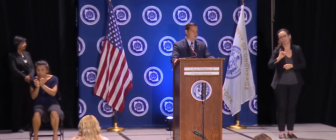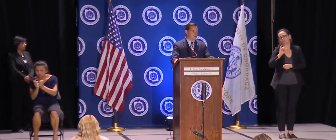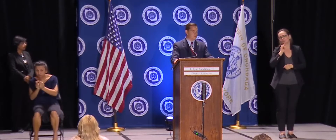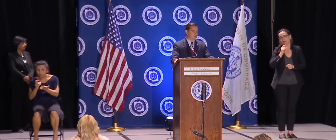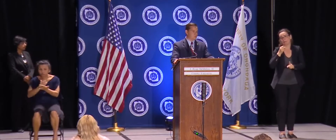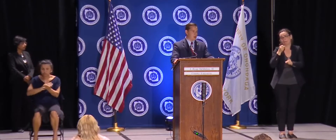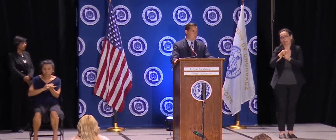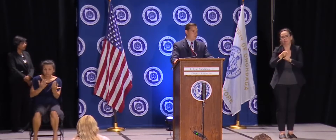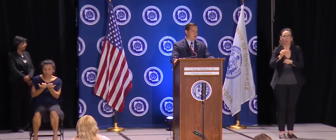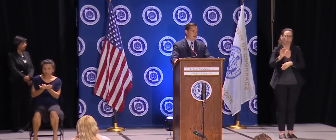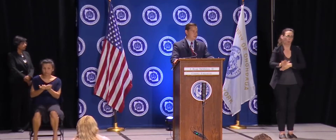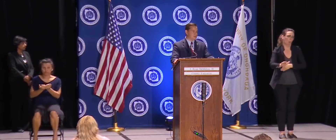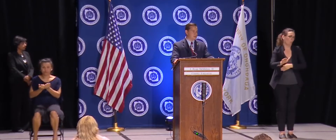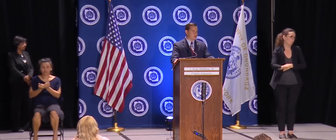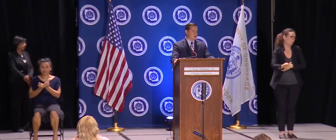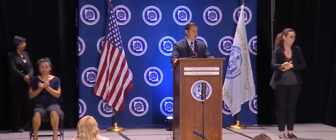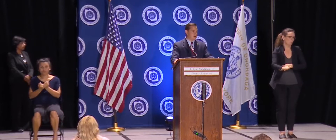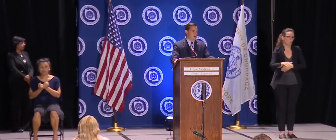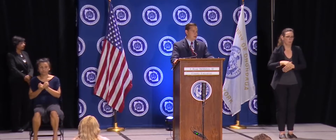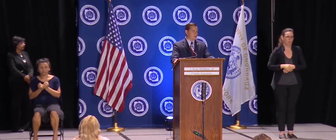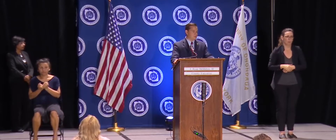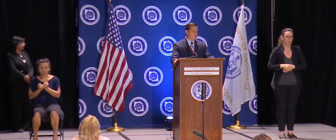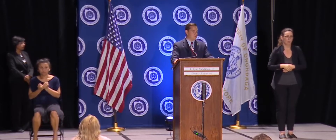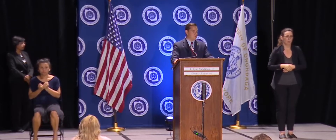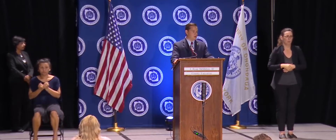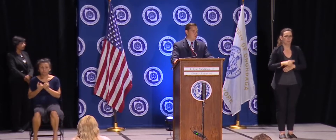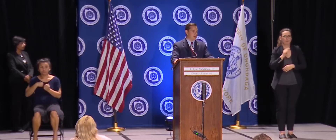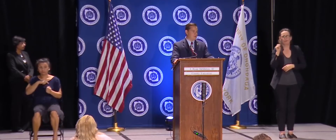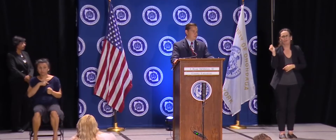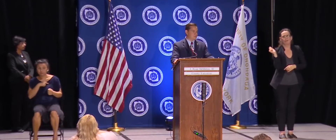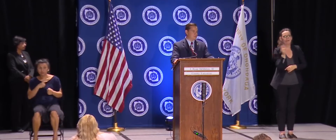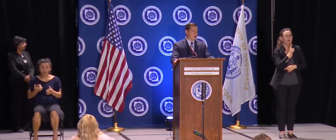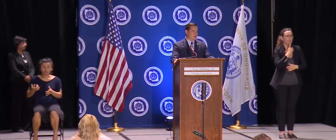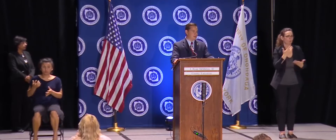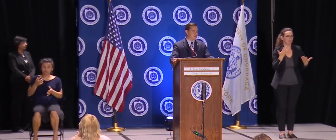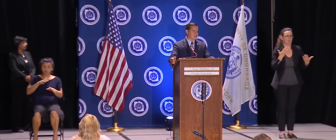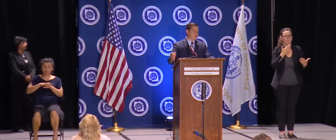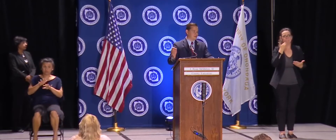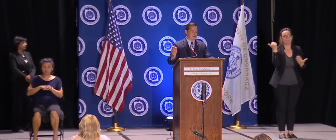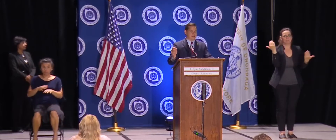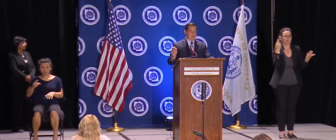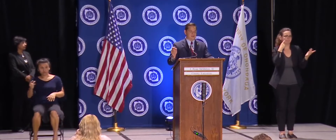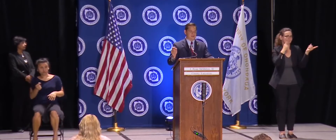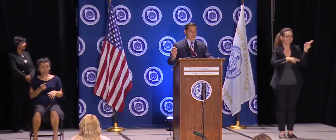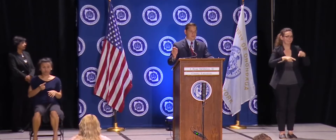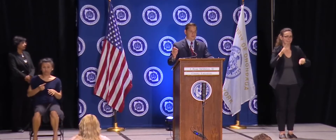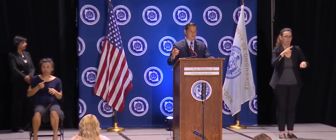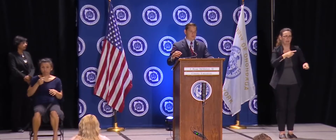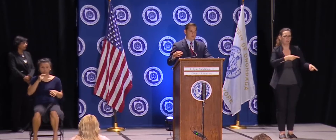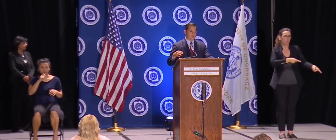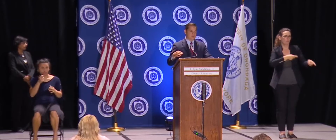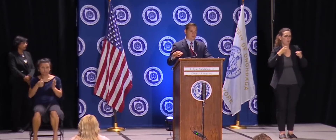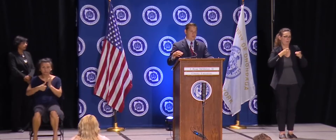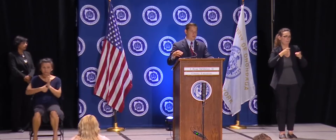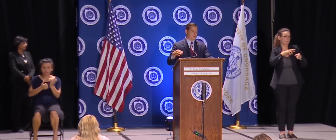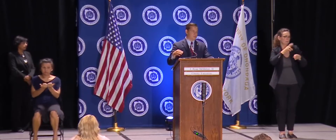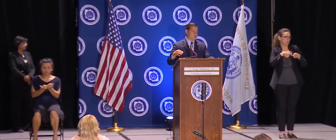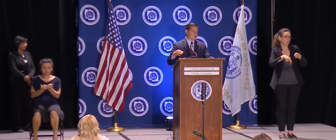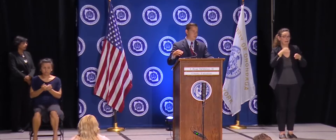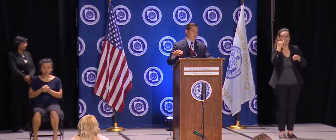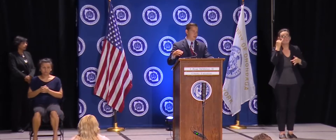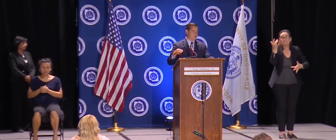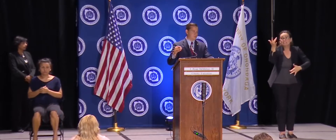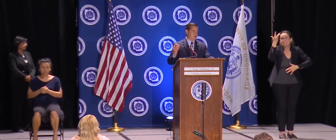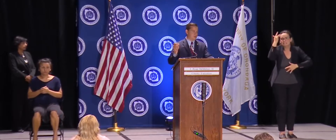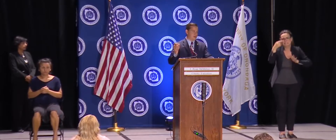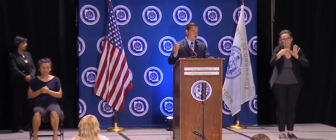agrees is we need rapid testing when we have a symptomatic case. It's just too many cooks in the